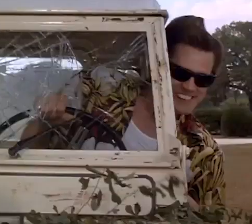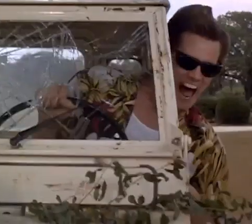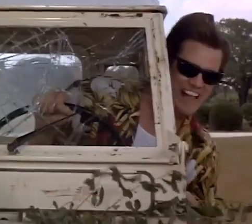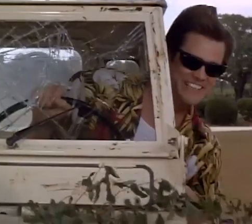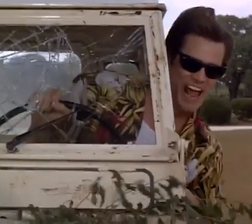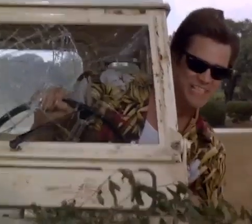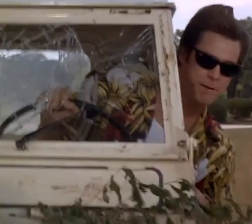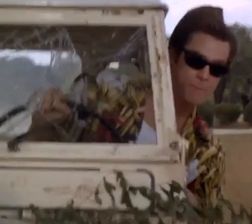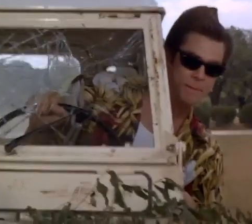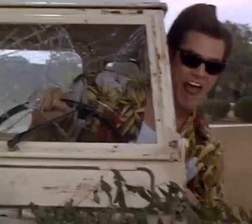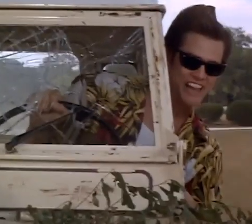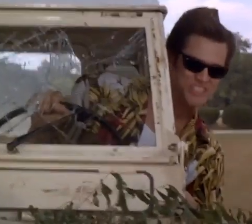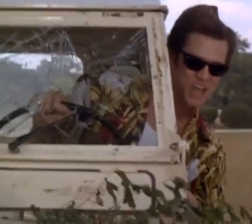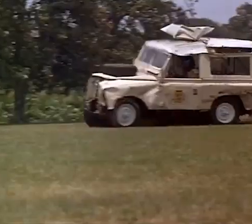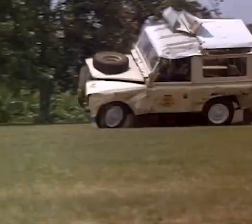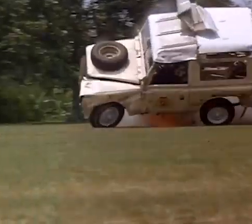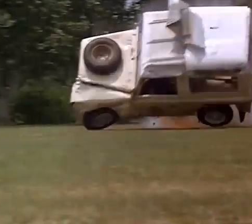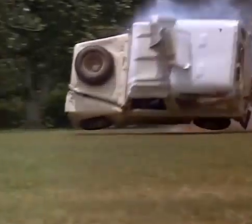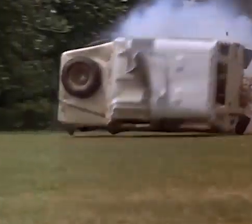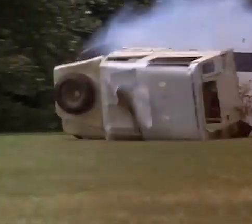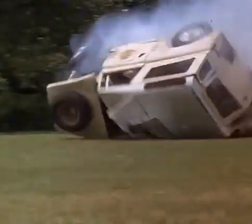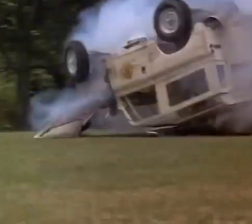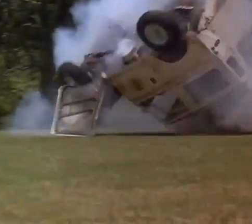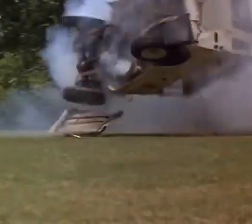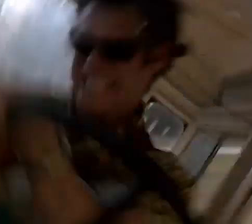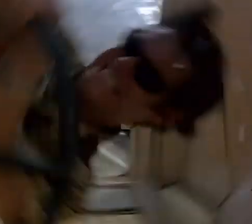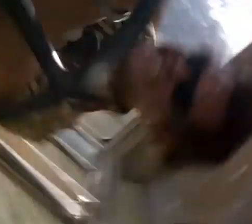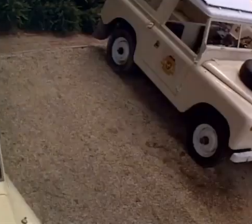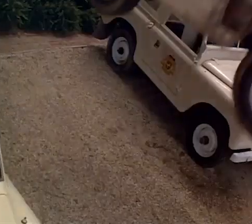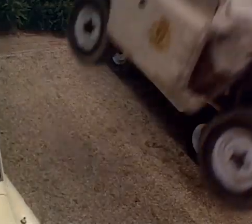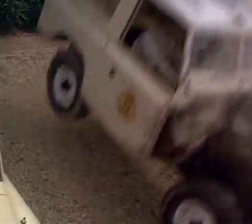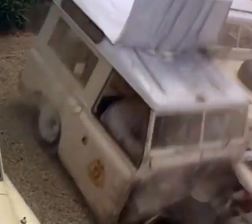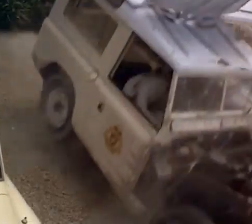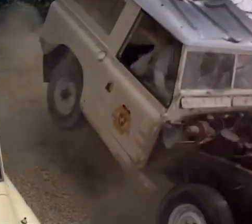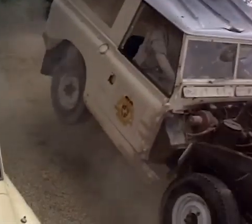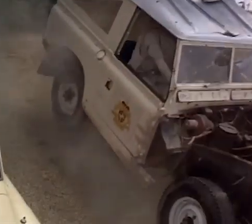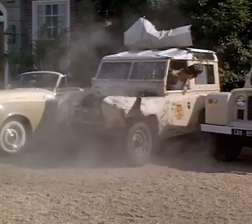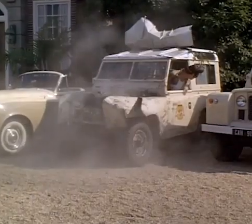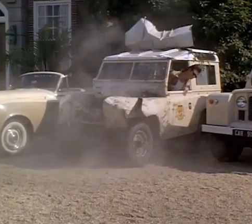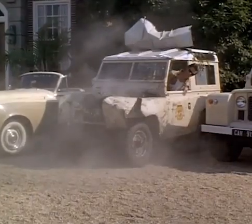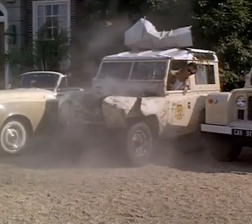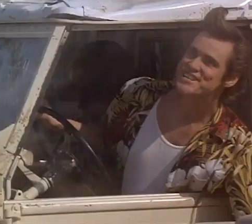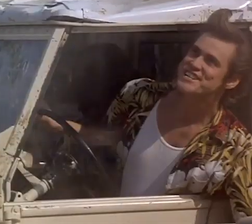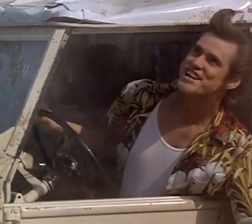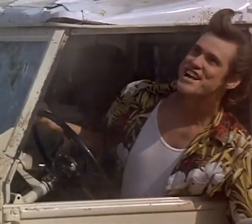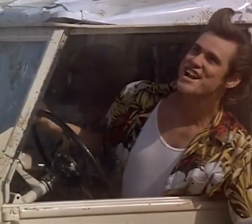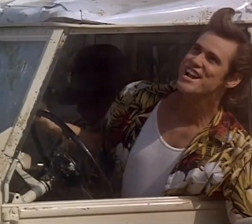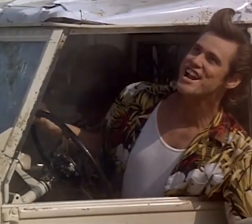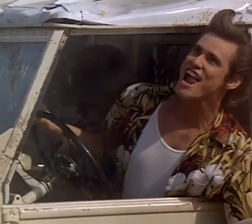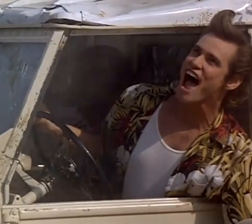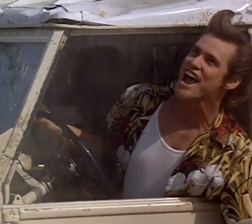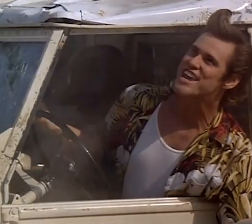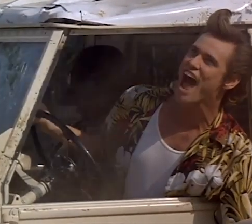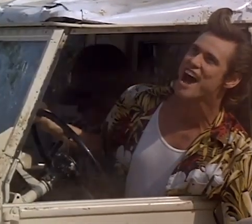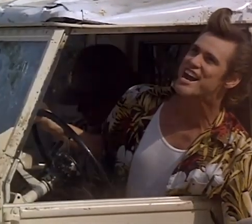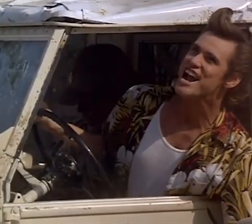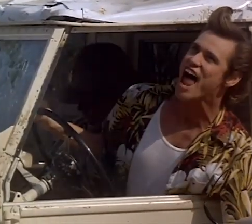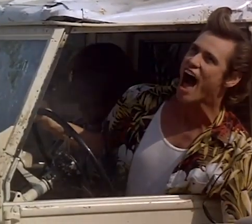still an interesting watch, but I have no desire to come back to this one anytime soon, because honestly, Jim Carrey has